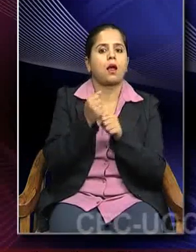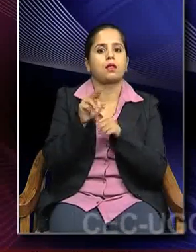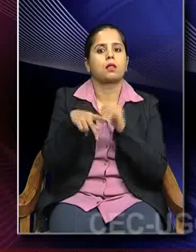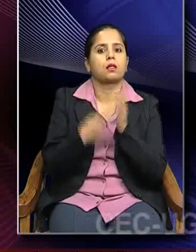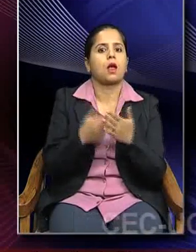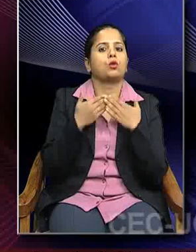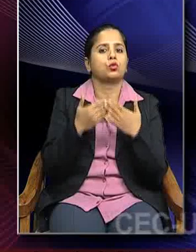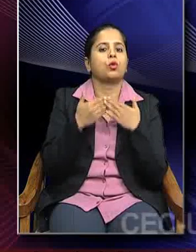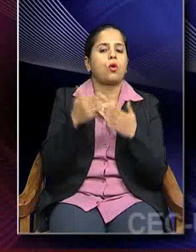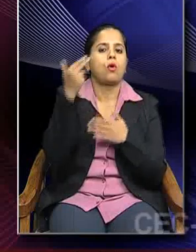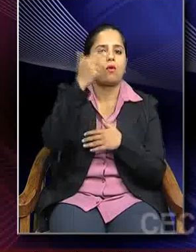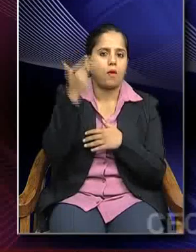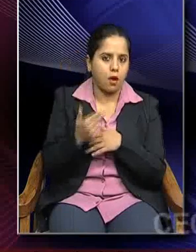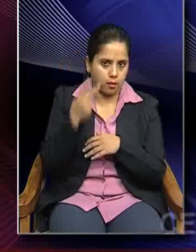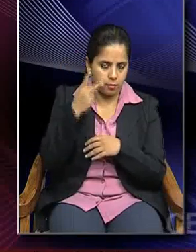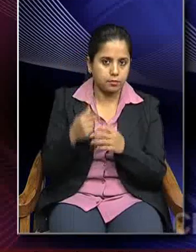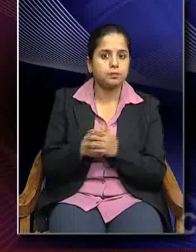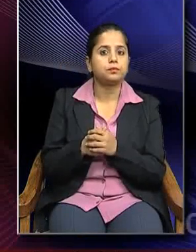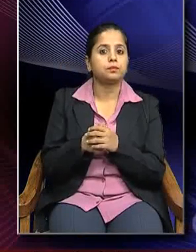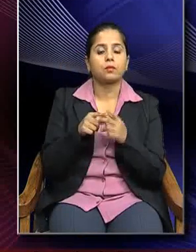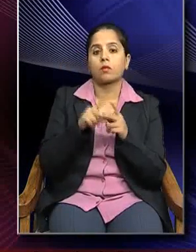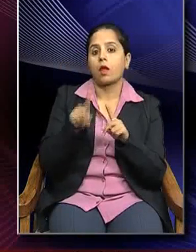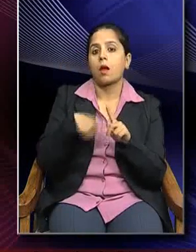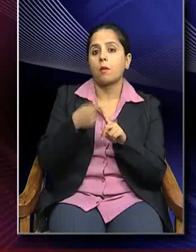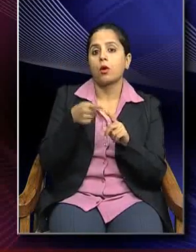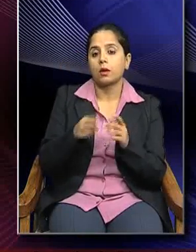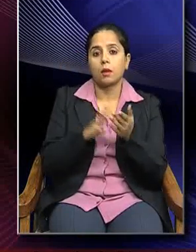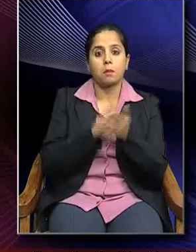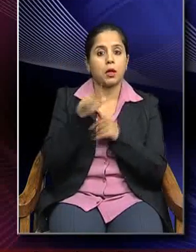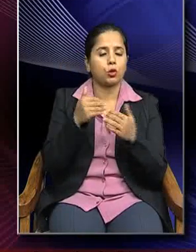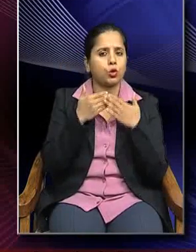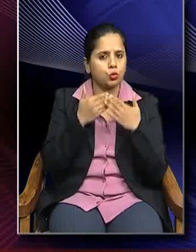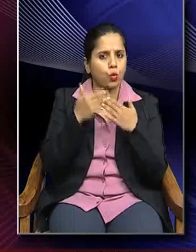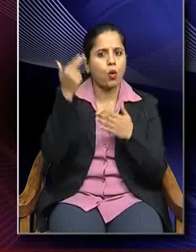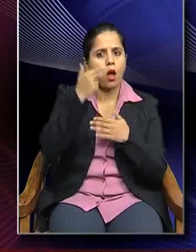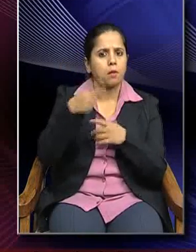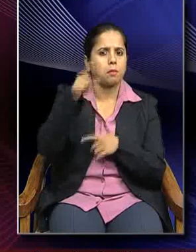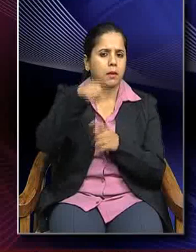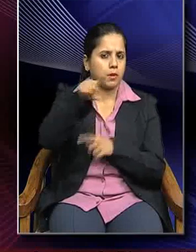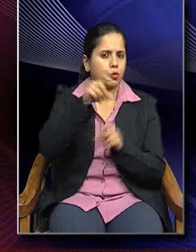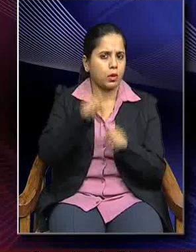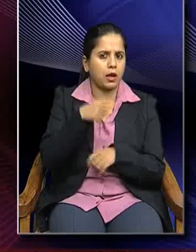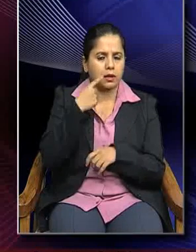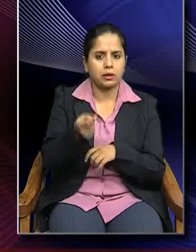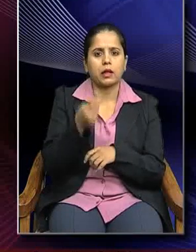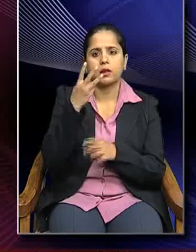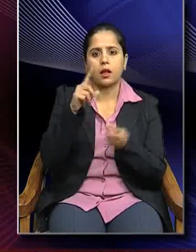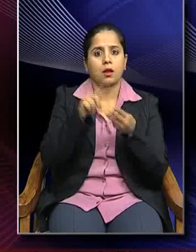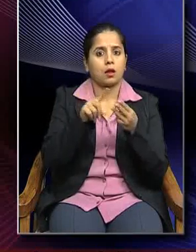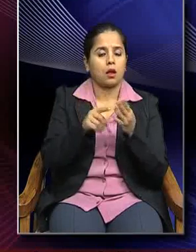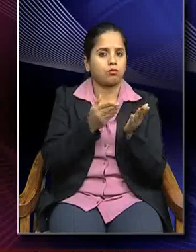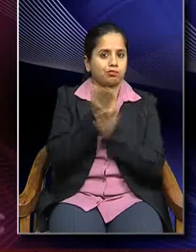of art. Then about Mathura school of art, one can also say that the three dimensional